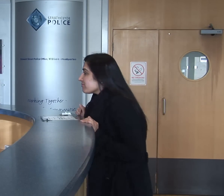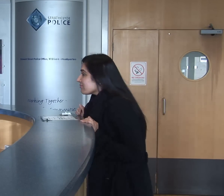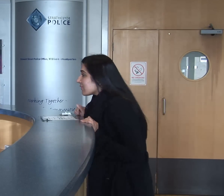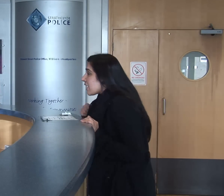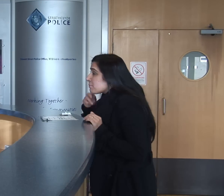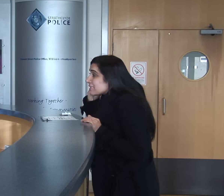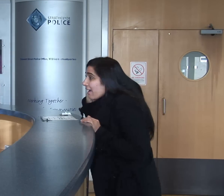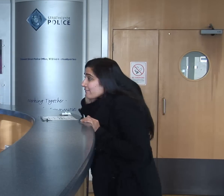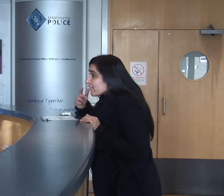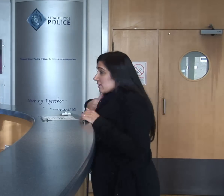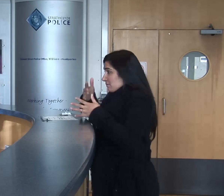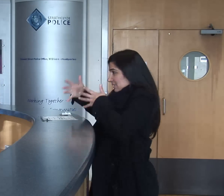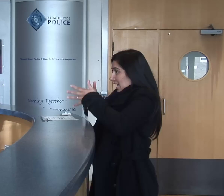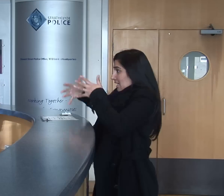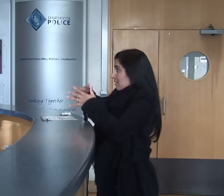Hello, how can I help you?